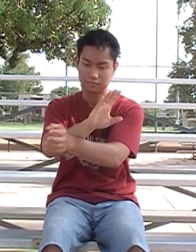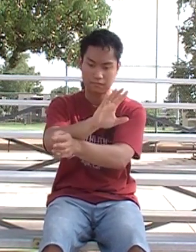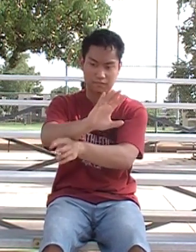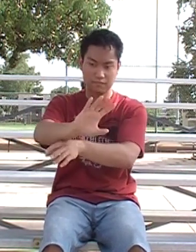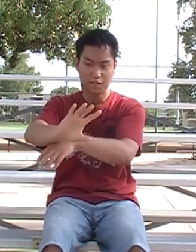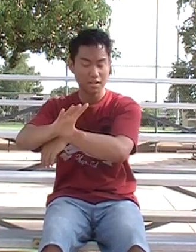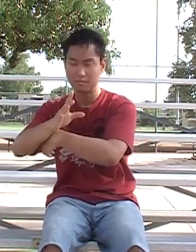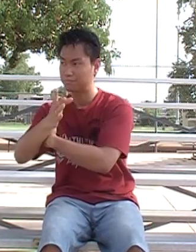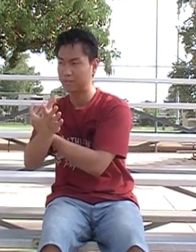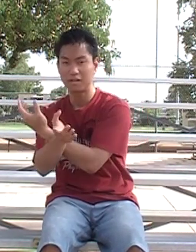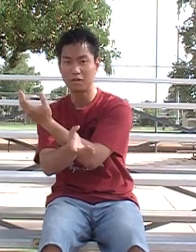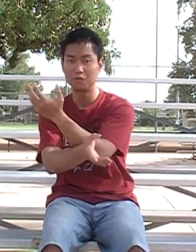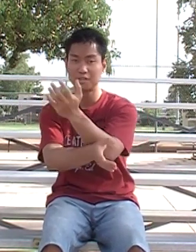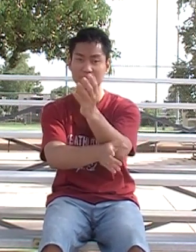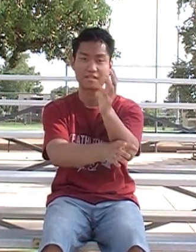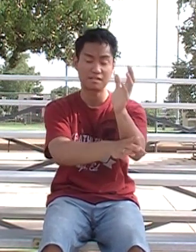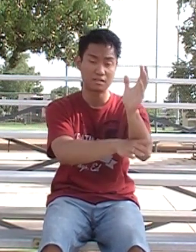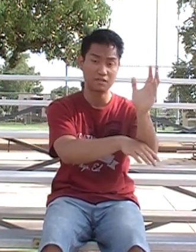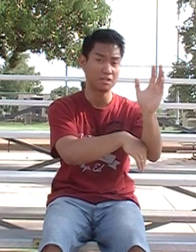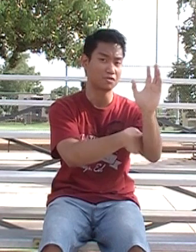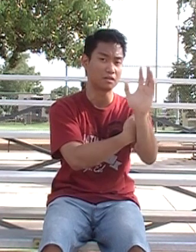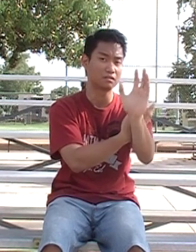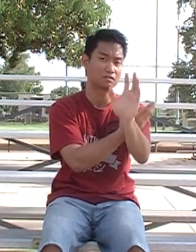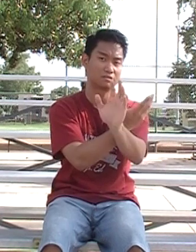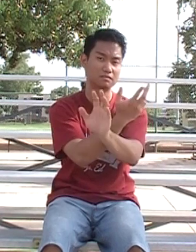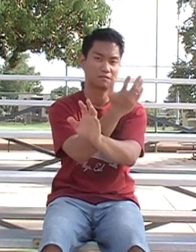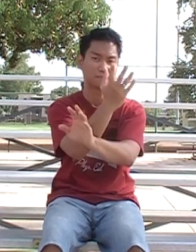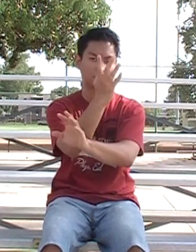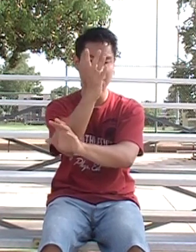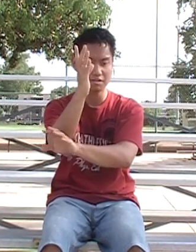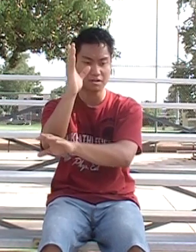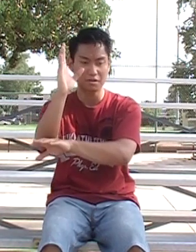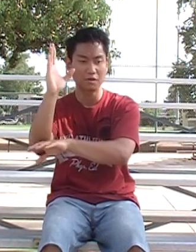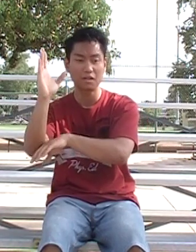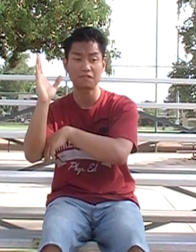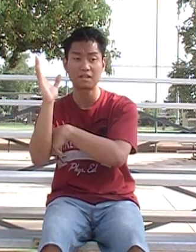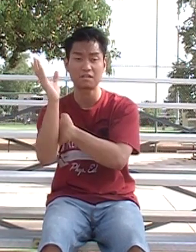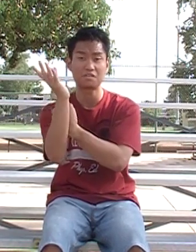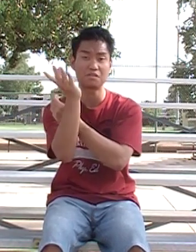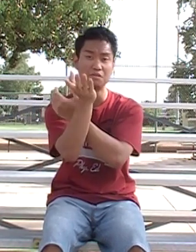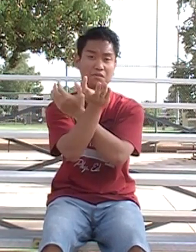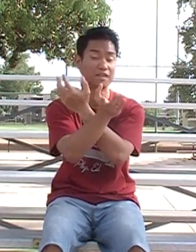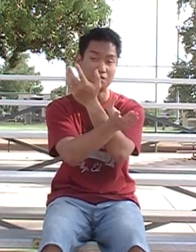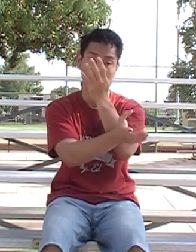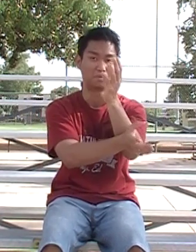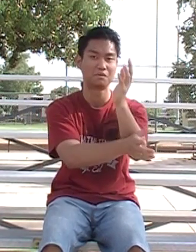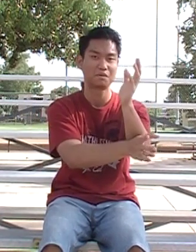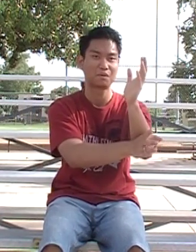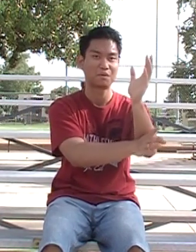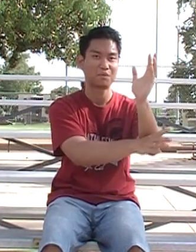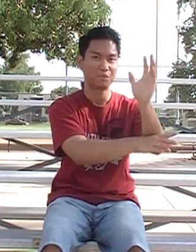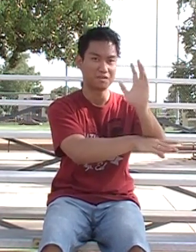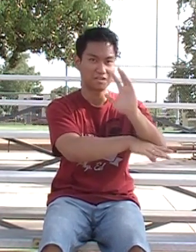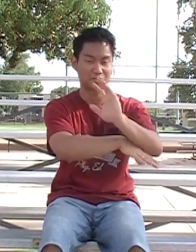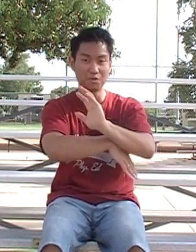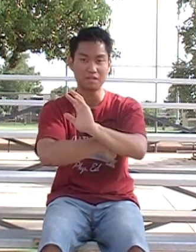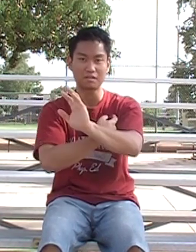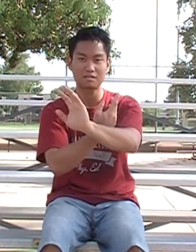You can play along with this sensitivity drill. Because there's a whole lot of things that you can do when you're just doing this.